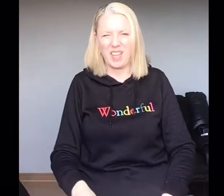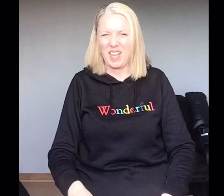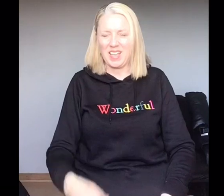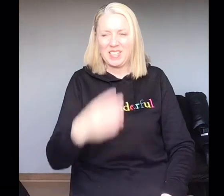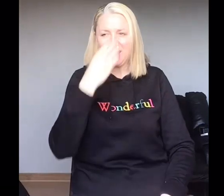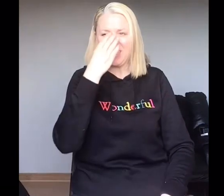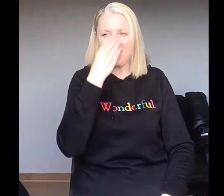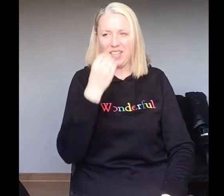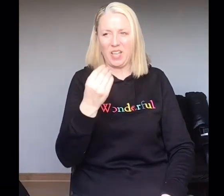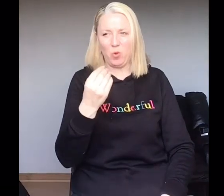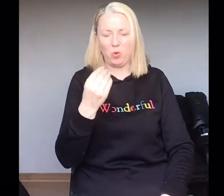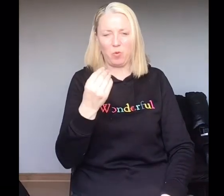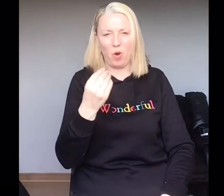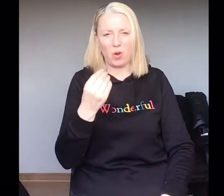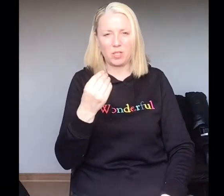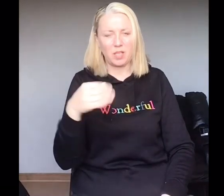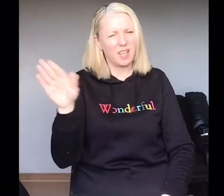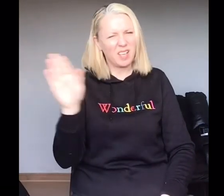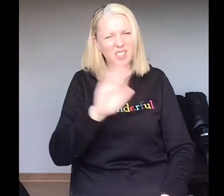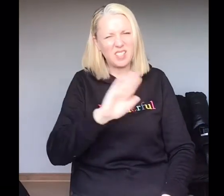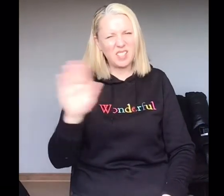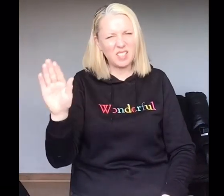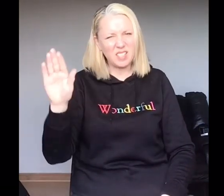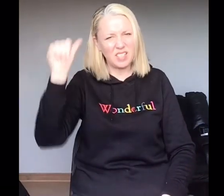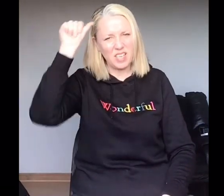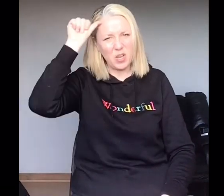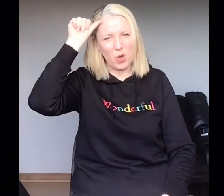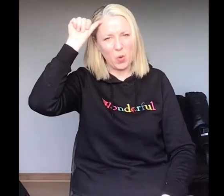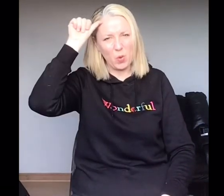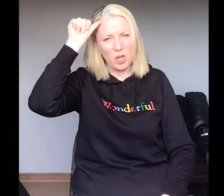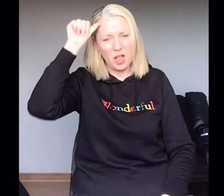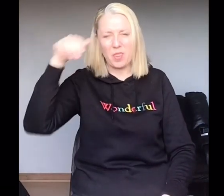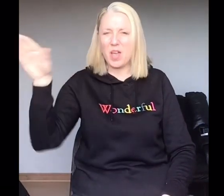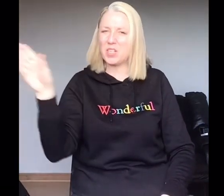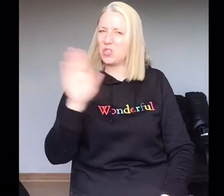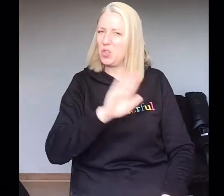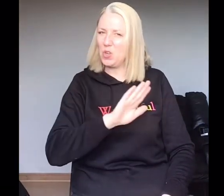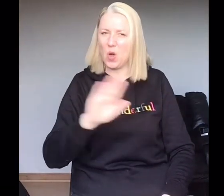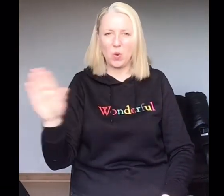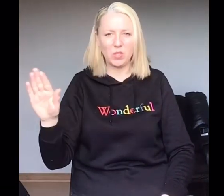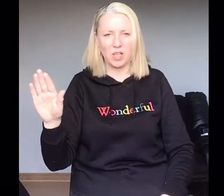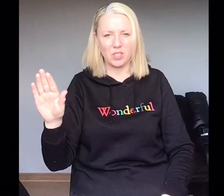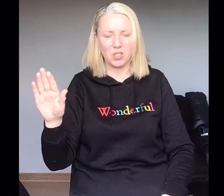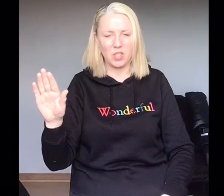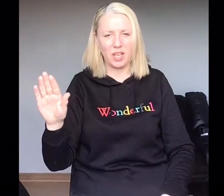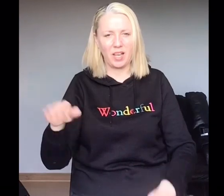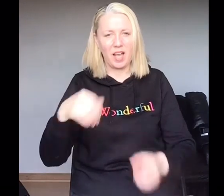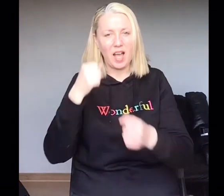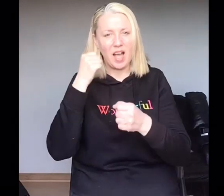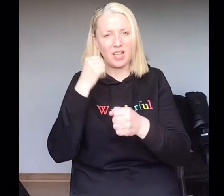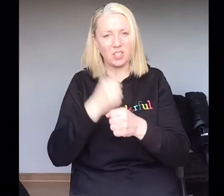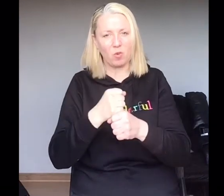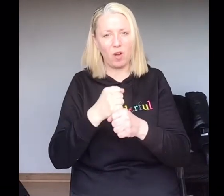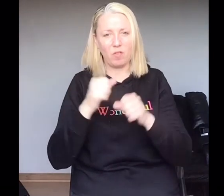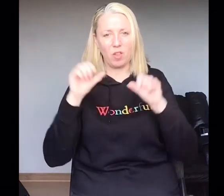Silly old fox, doesn't he know? There's no such thing as a Gruffalo. A